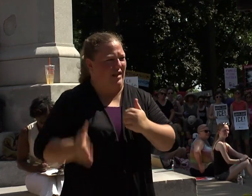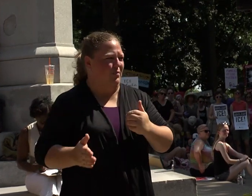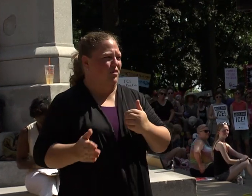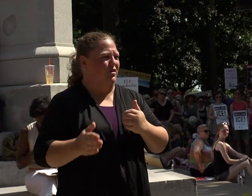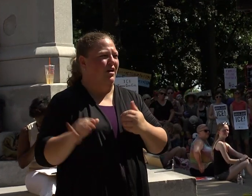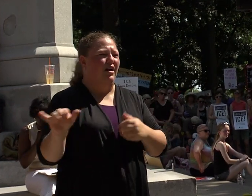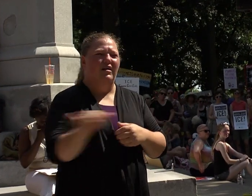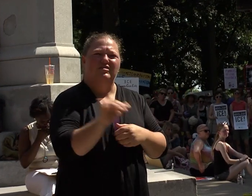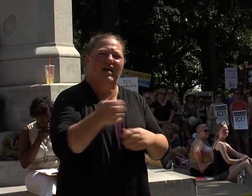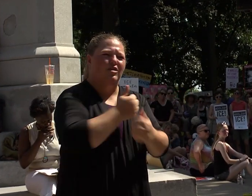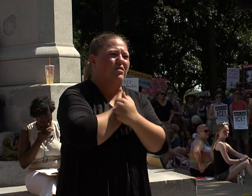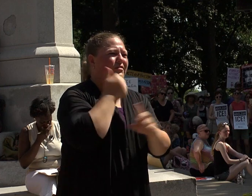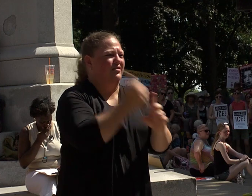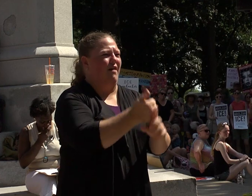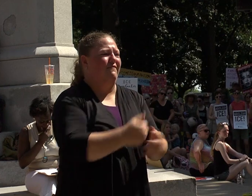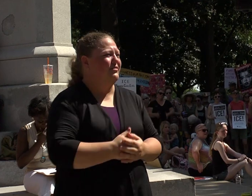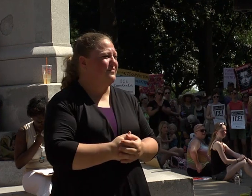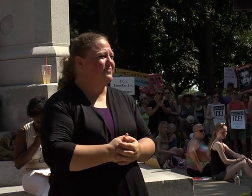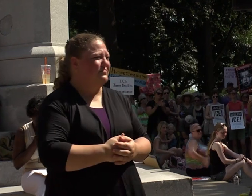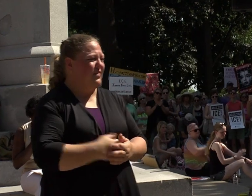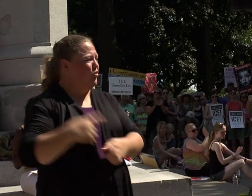as you love yourself.